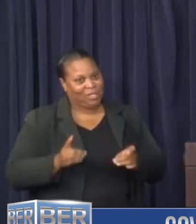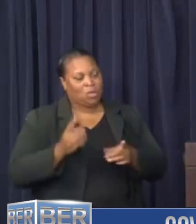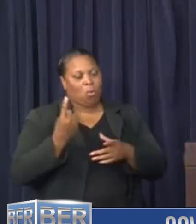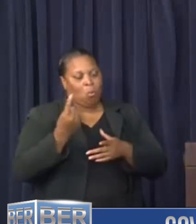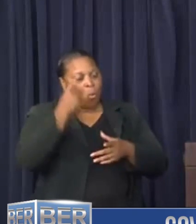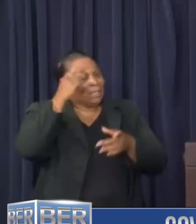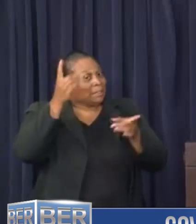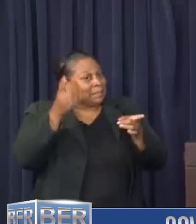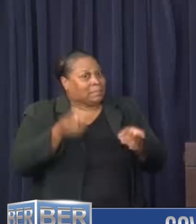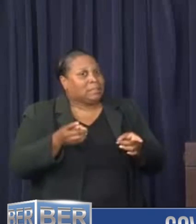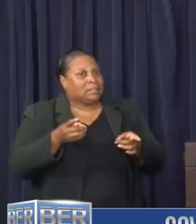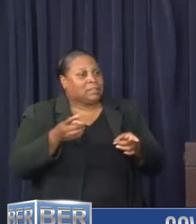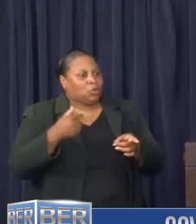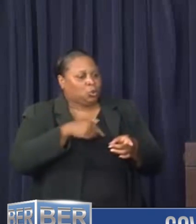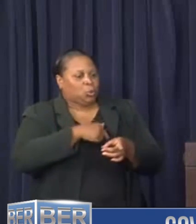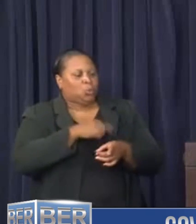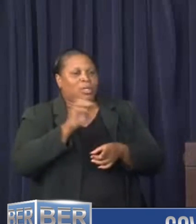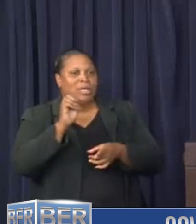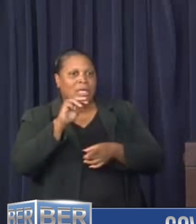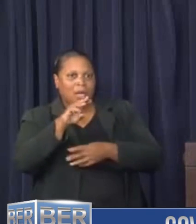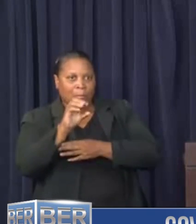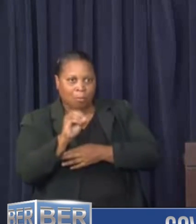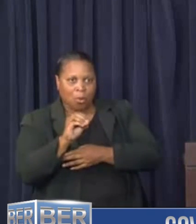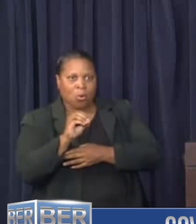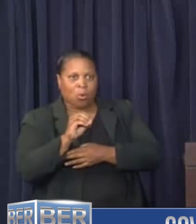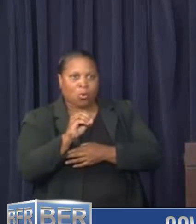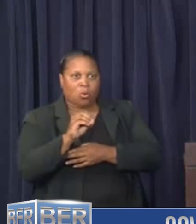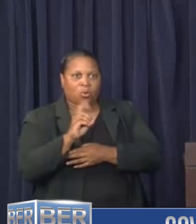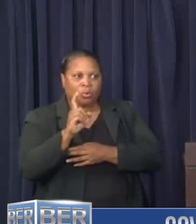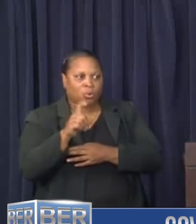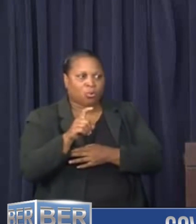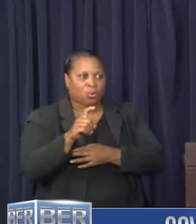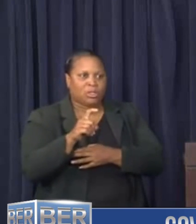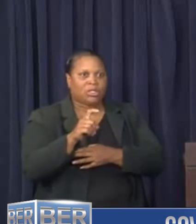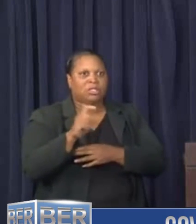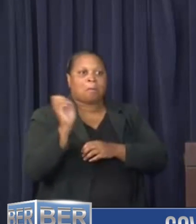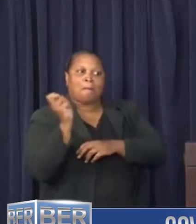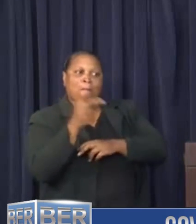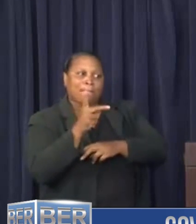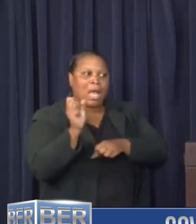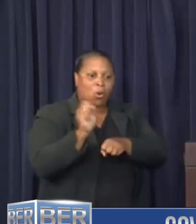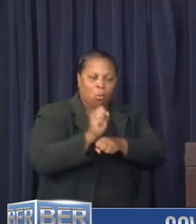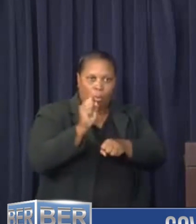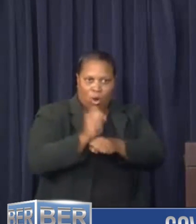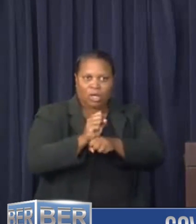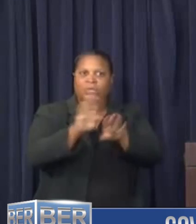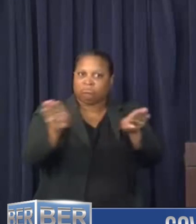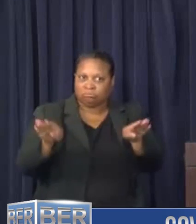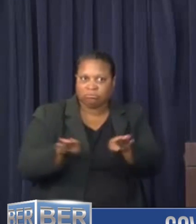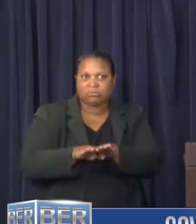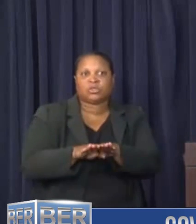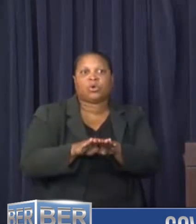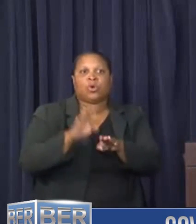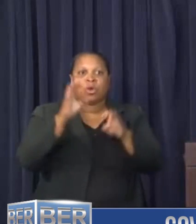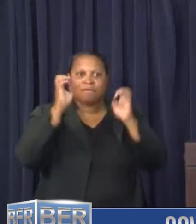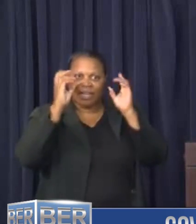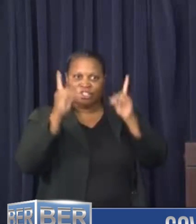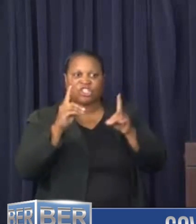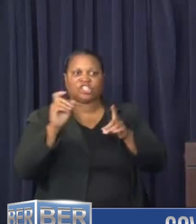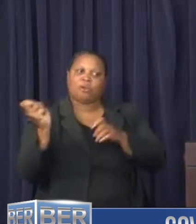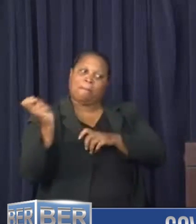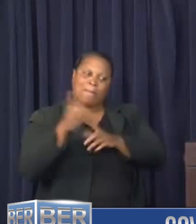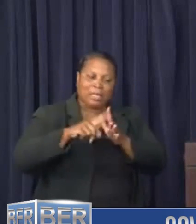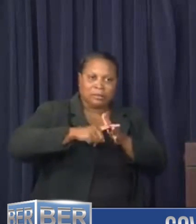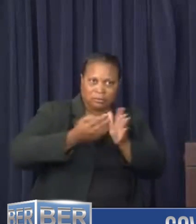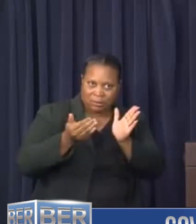of the decisions that we were, as the emergency measures organization, we wanted to put this country back to work. We wanted to get our young people and their education jump started. And